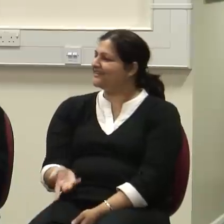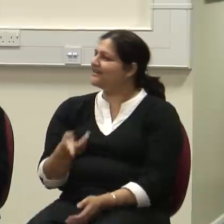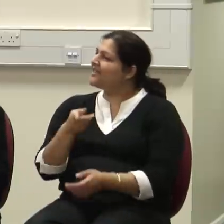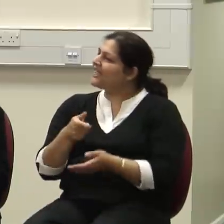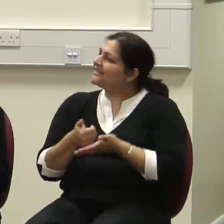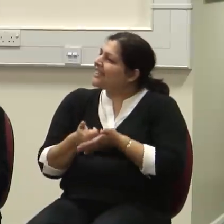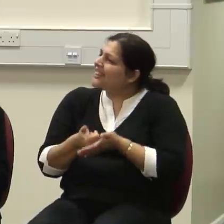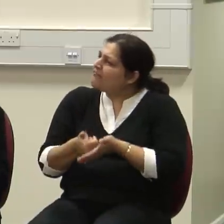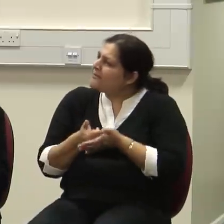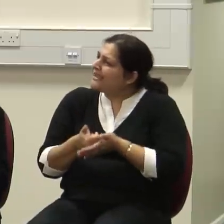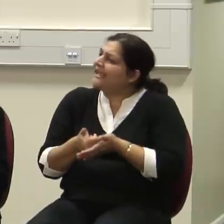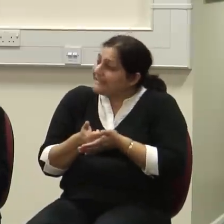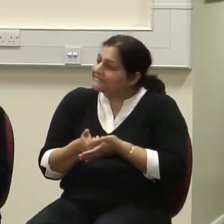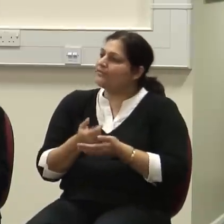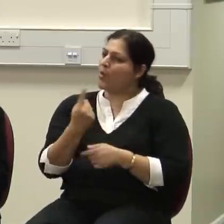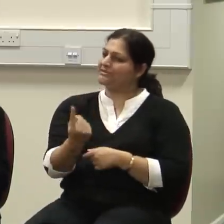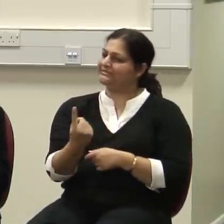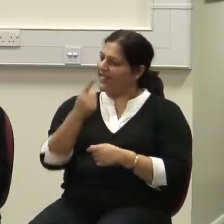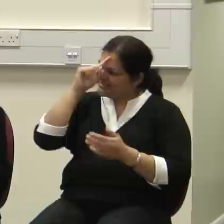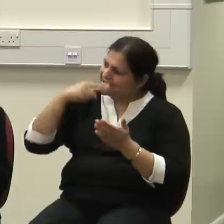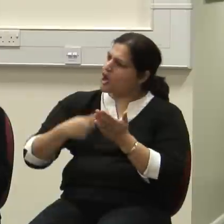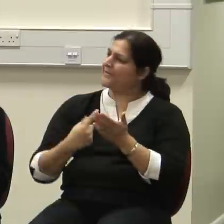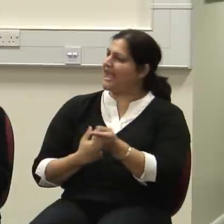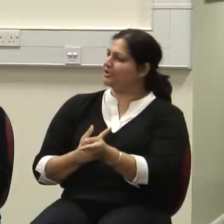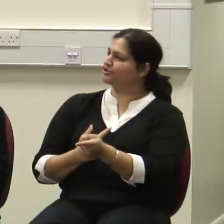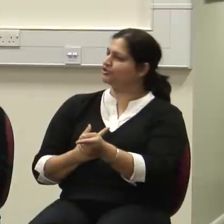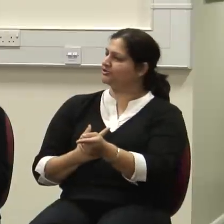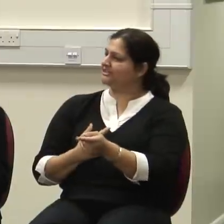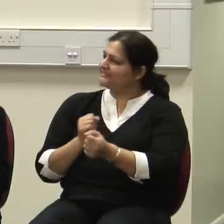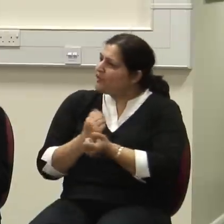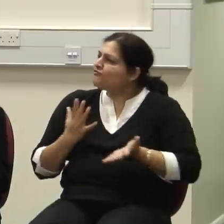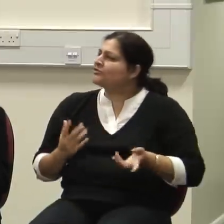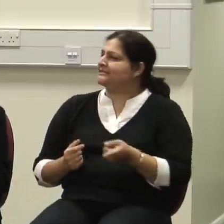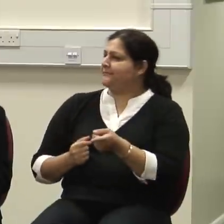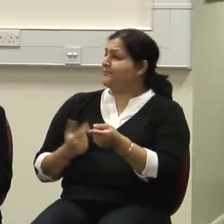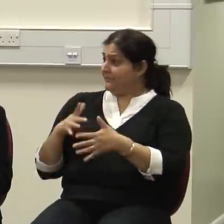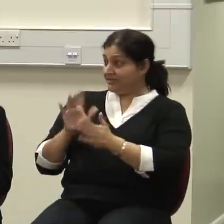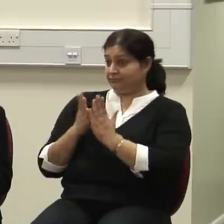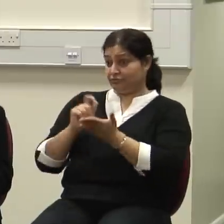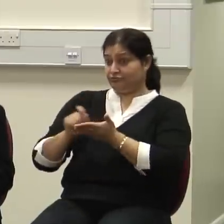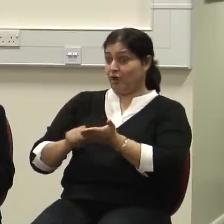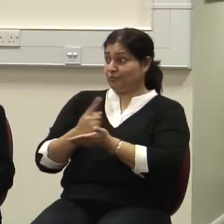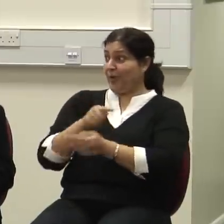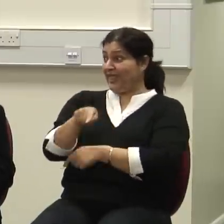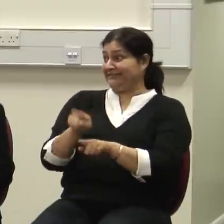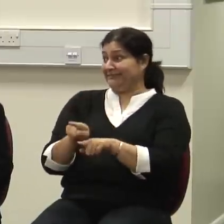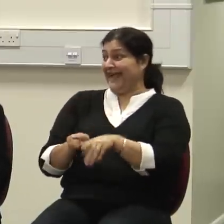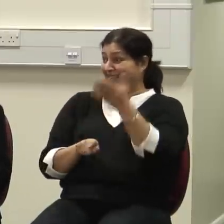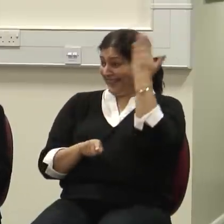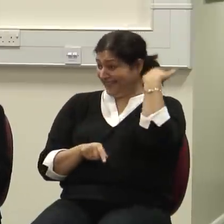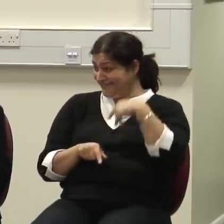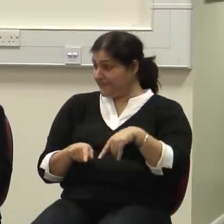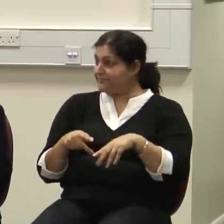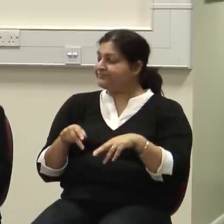for self-determination and freedom. To increase a person, I wrote a book about that too a long time ago. if it has a